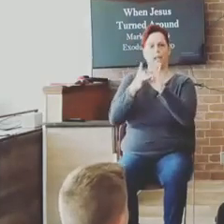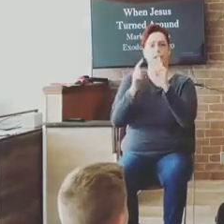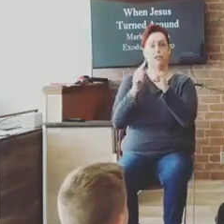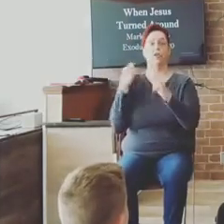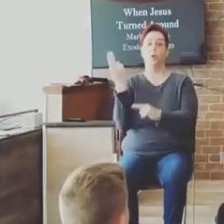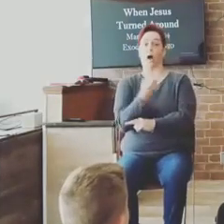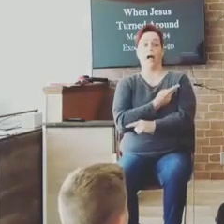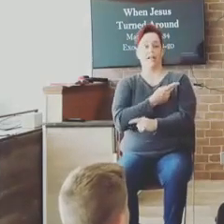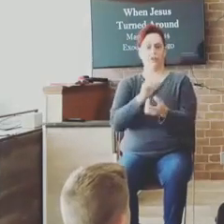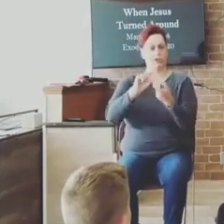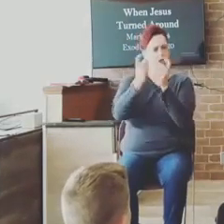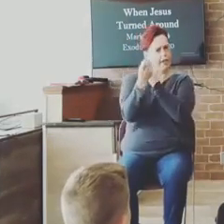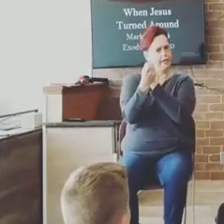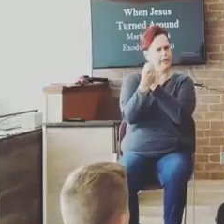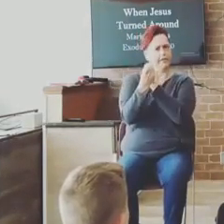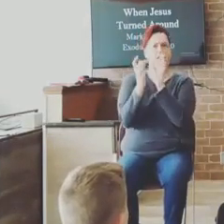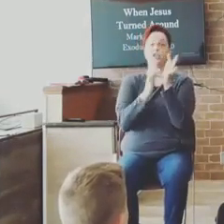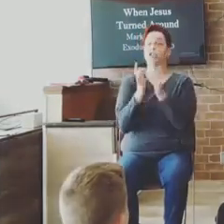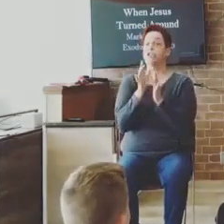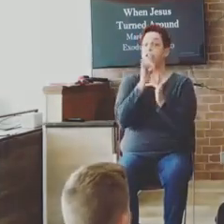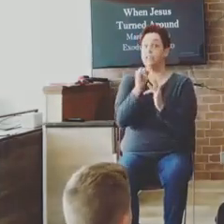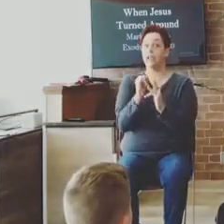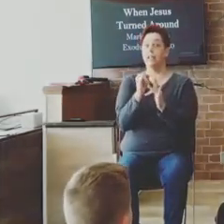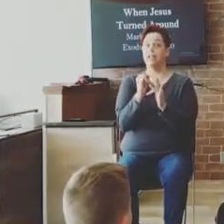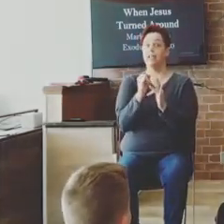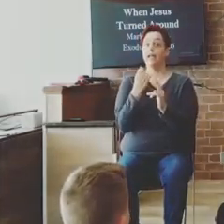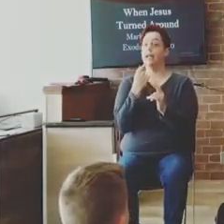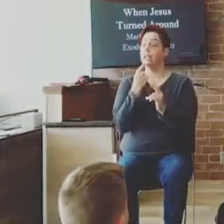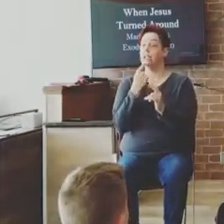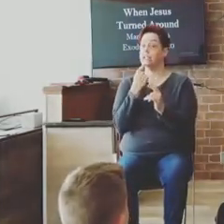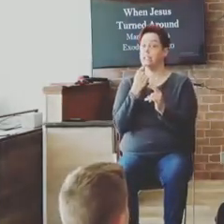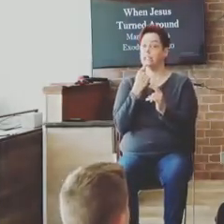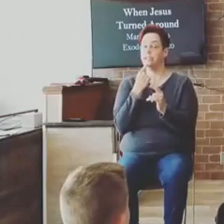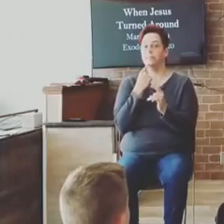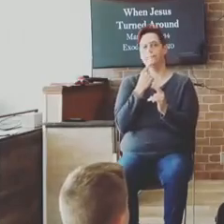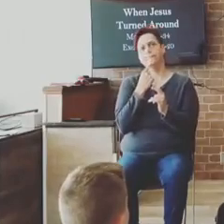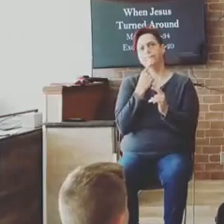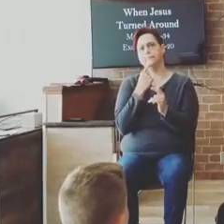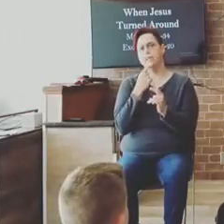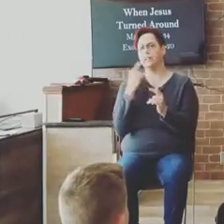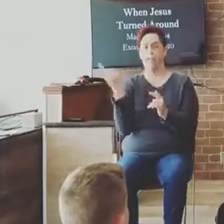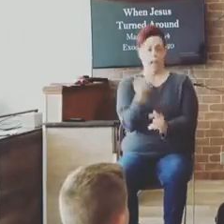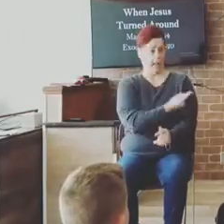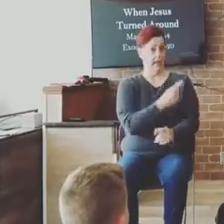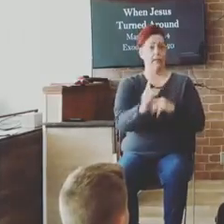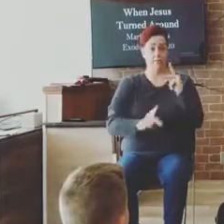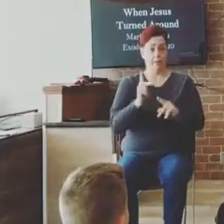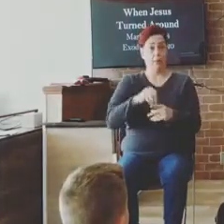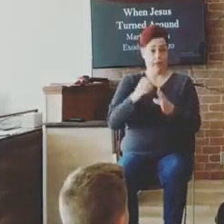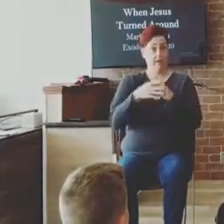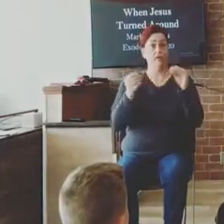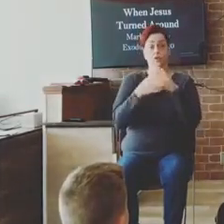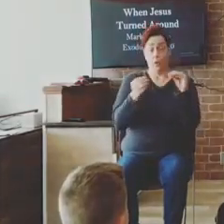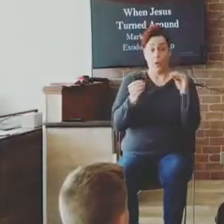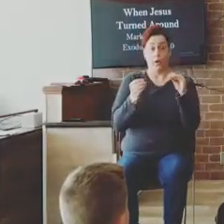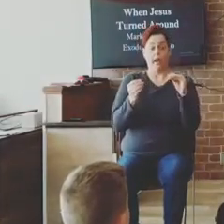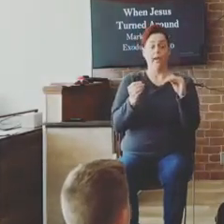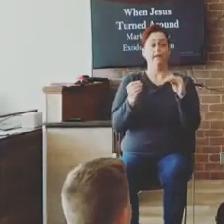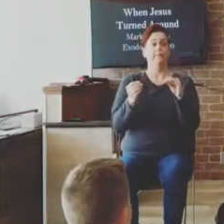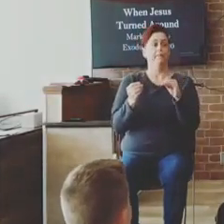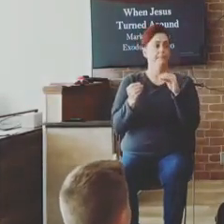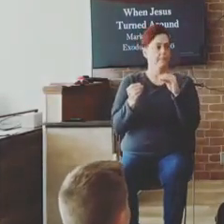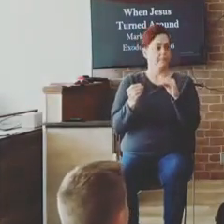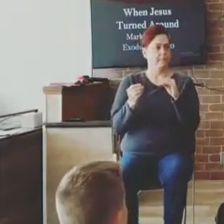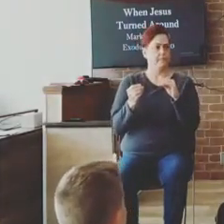Jesus here, he's saying, hey, I'm the new guy in town, and we're going to change the way we do things. Okay? Man, there was